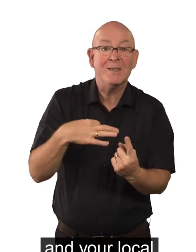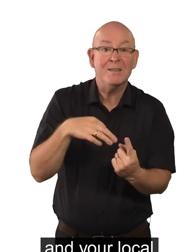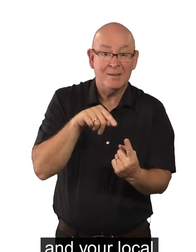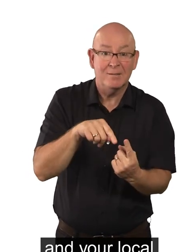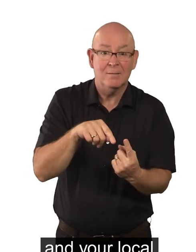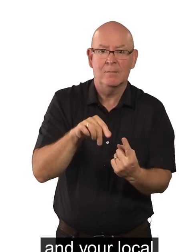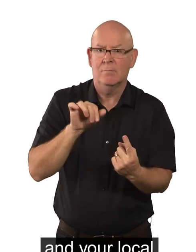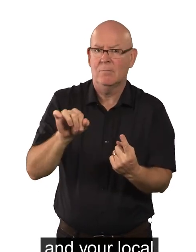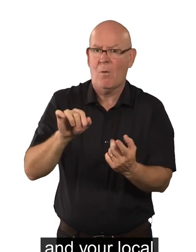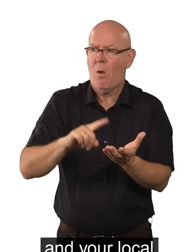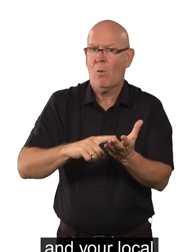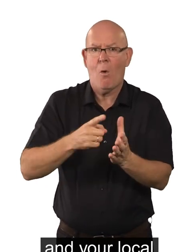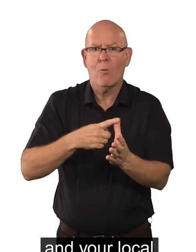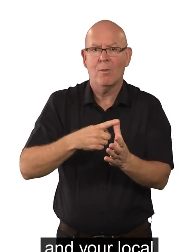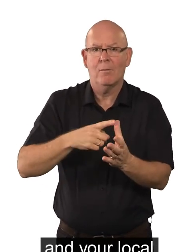local National Health Service team.